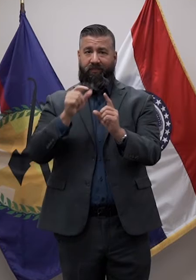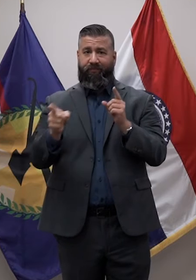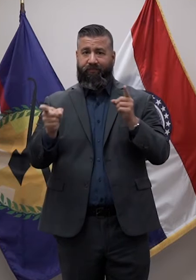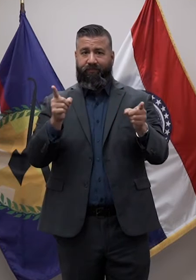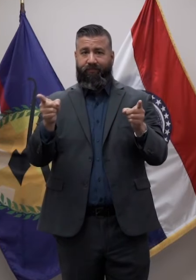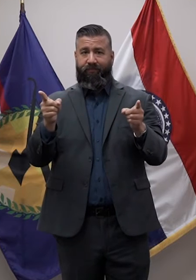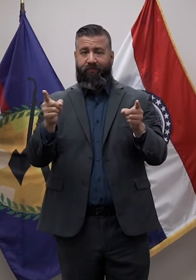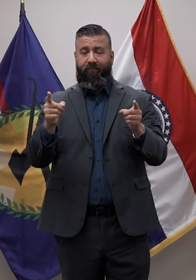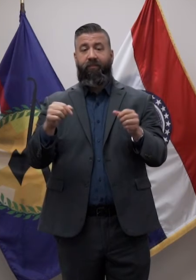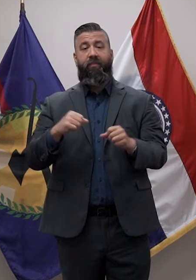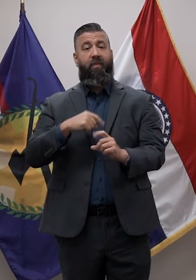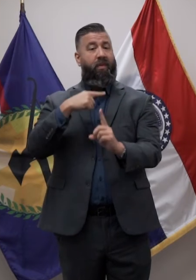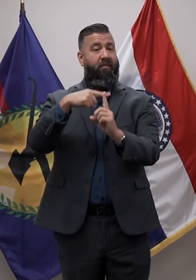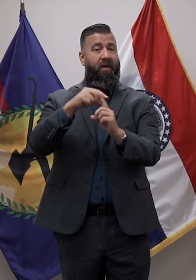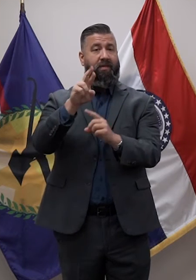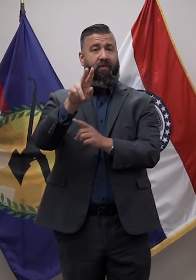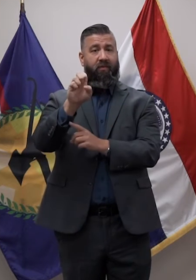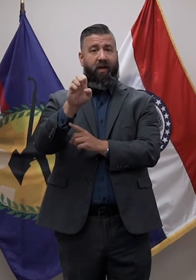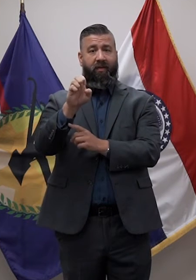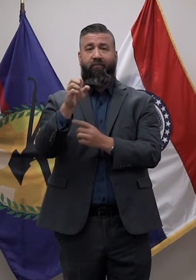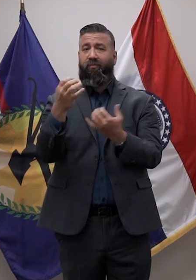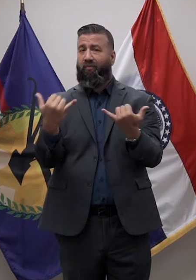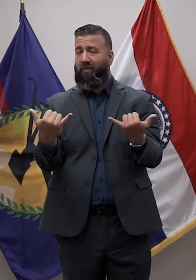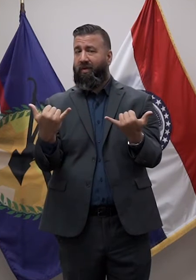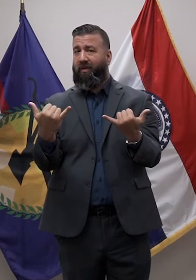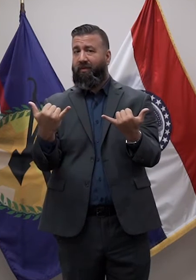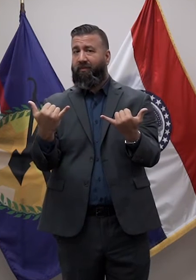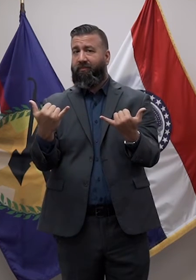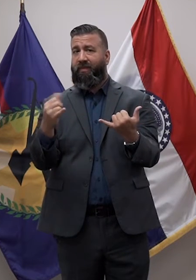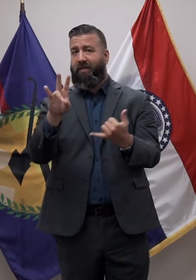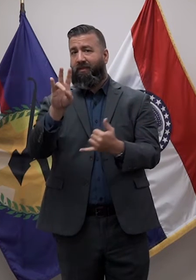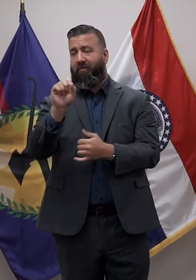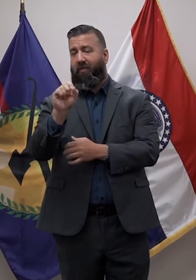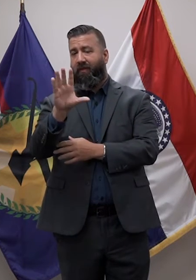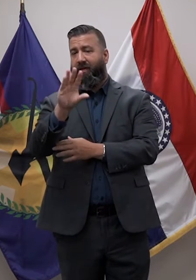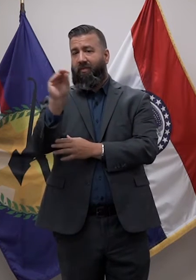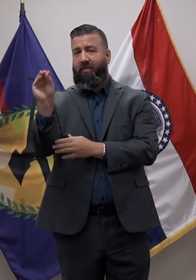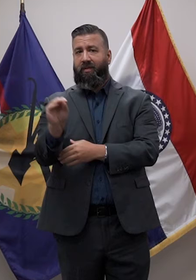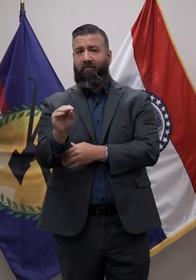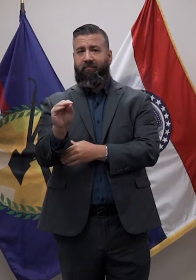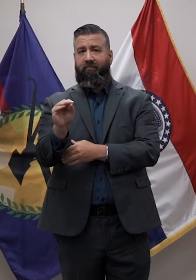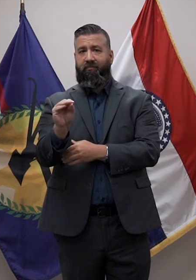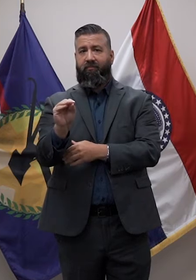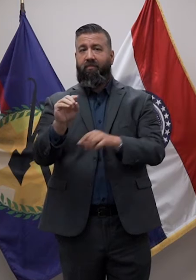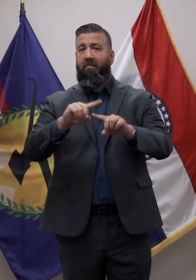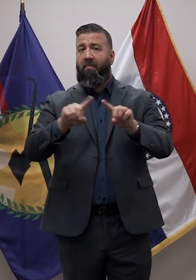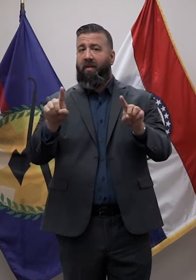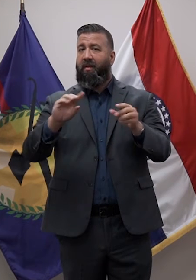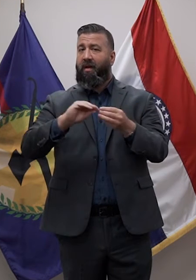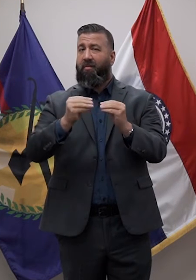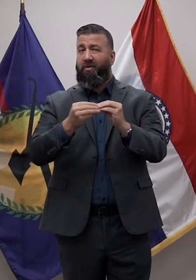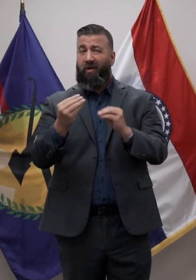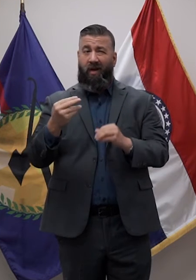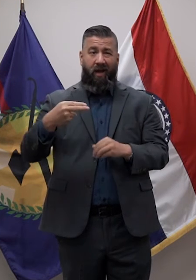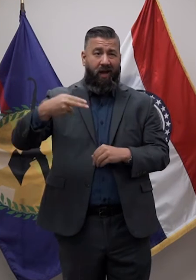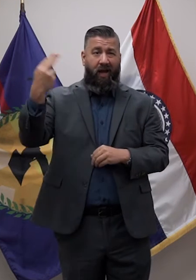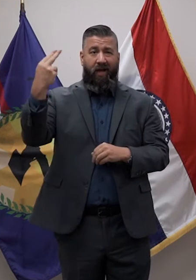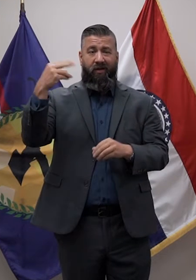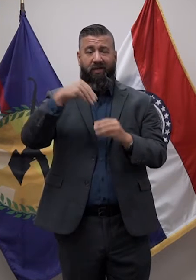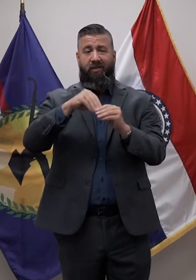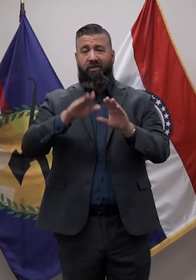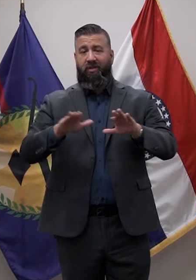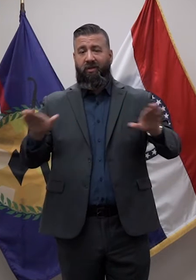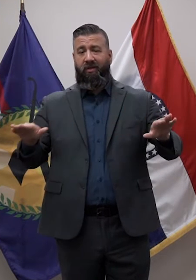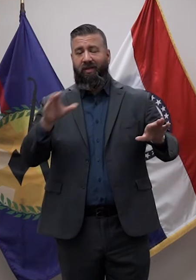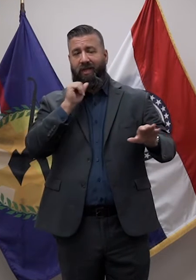positive test rate in St. Louis County stands at 7.5 percent. However, the rates are higher among children ages